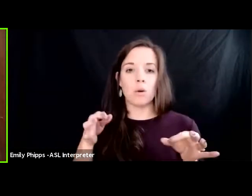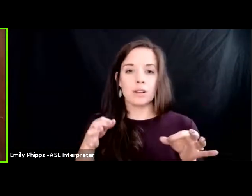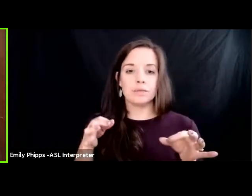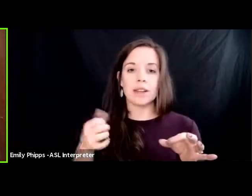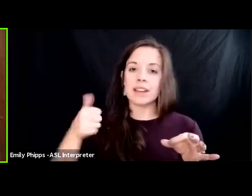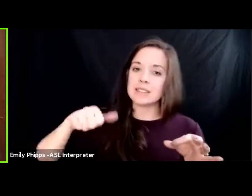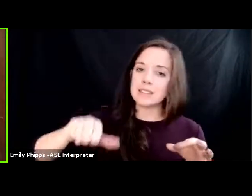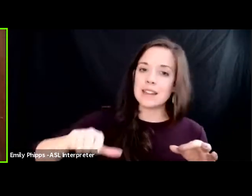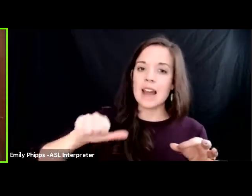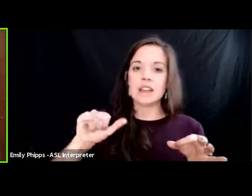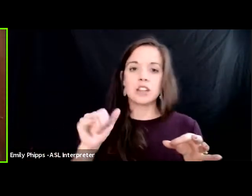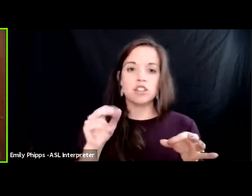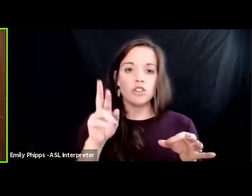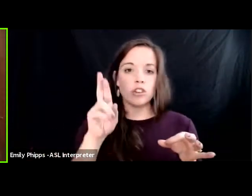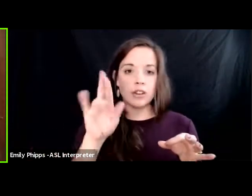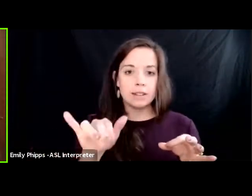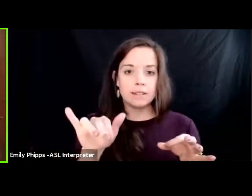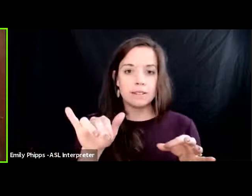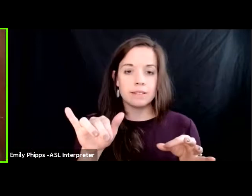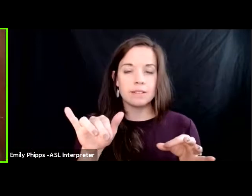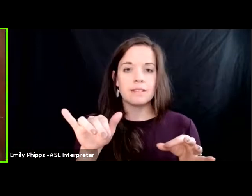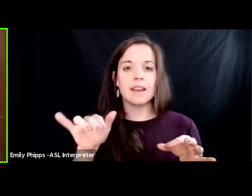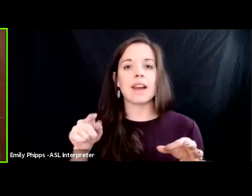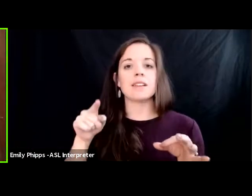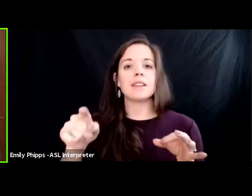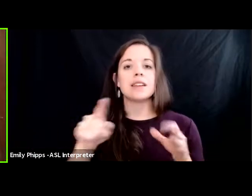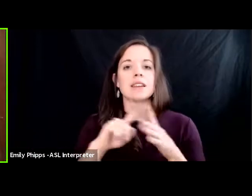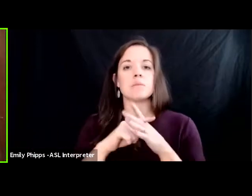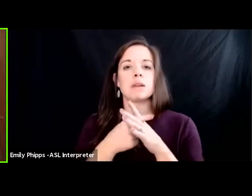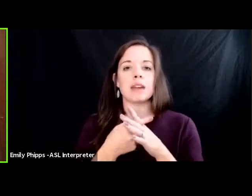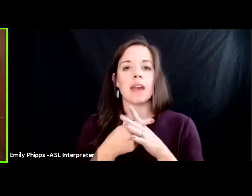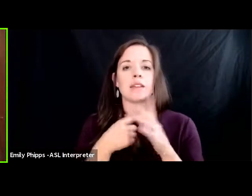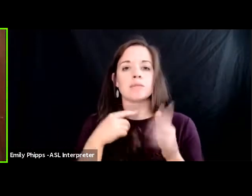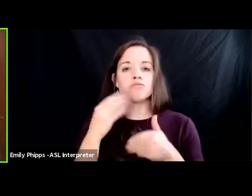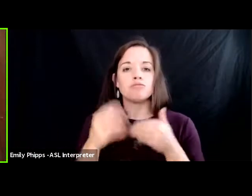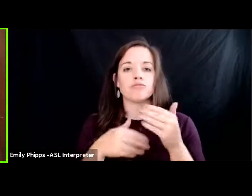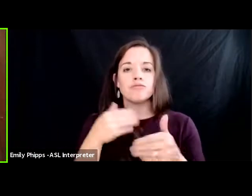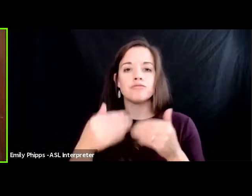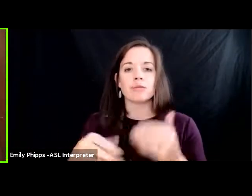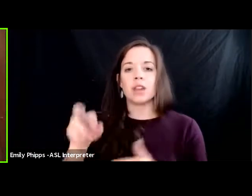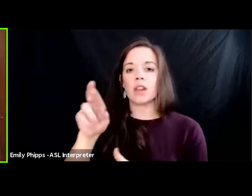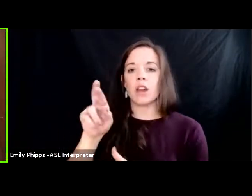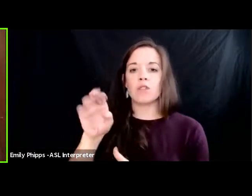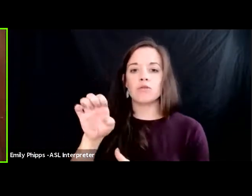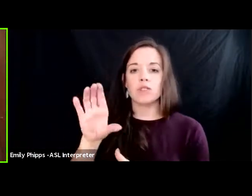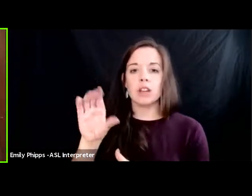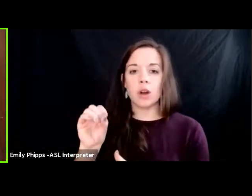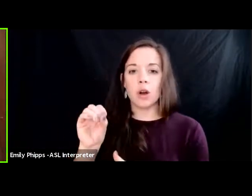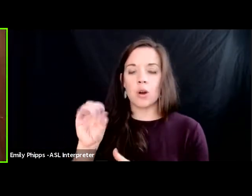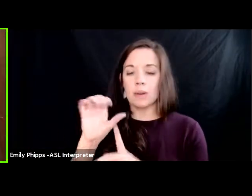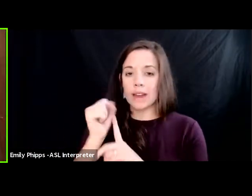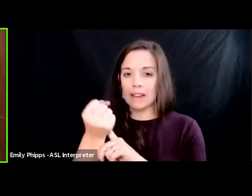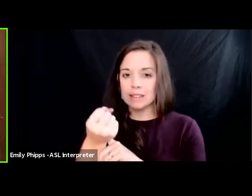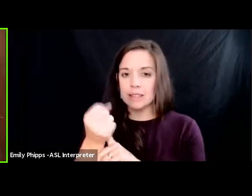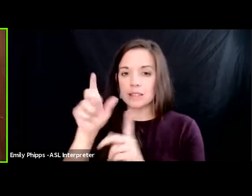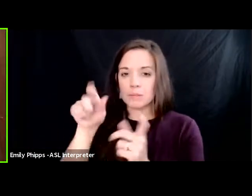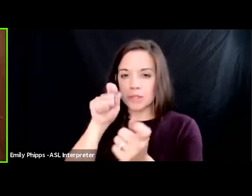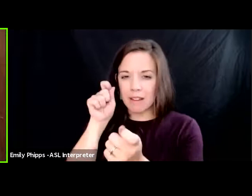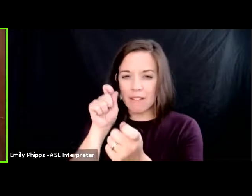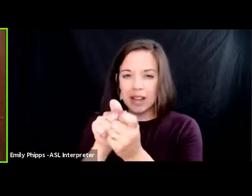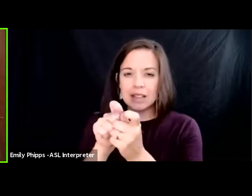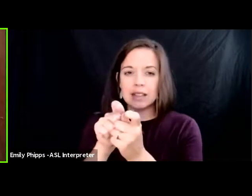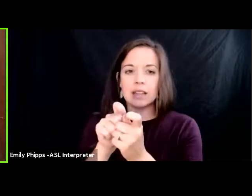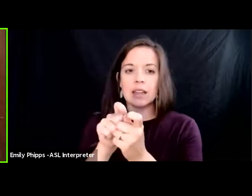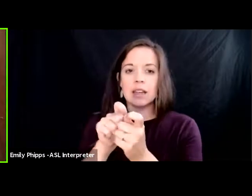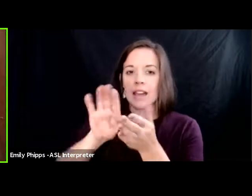and then he began to proceed to have a rico case that specifically excluded